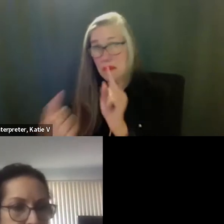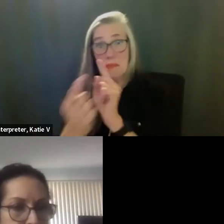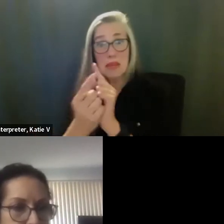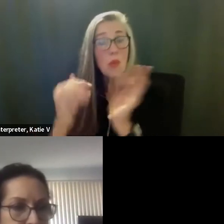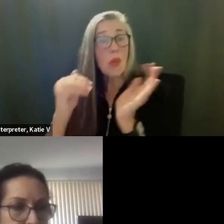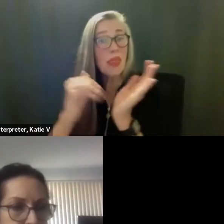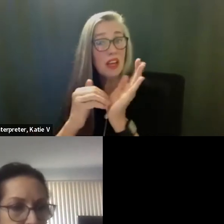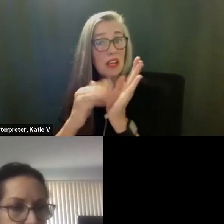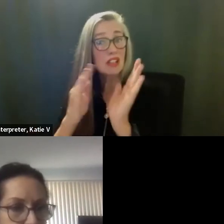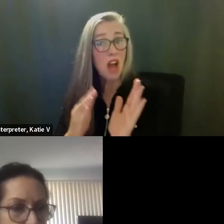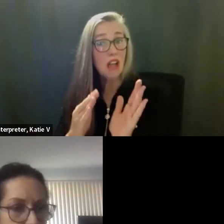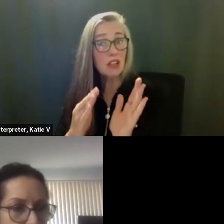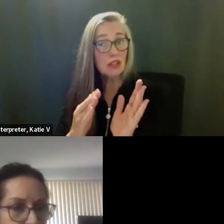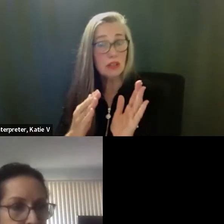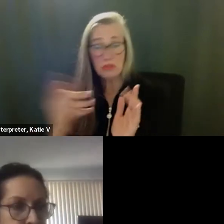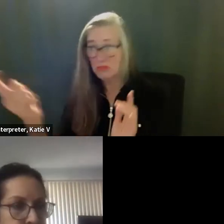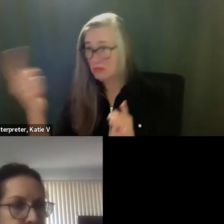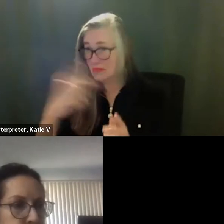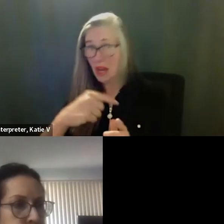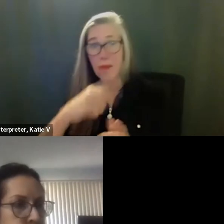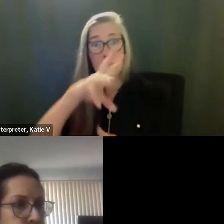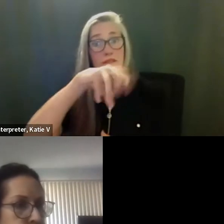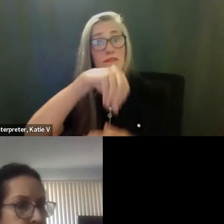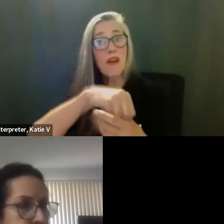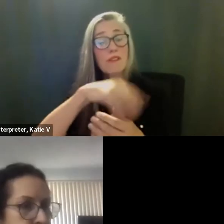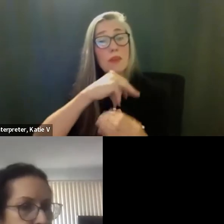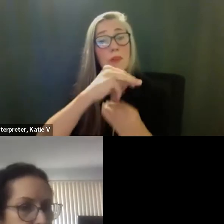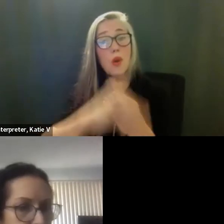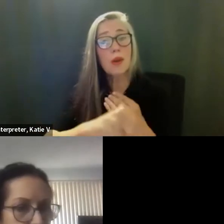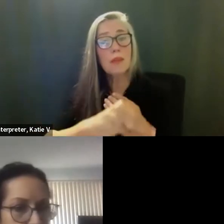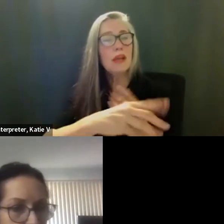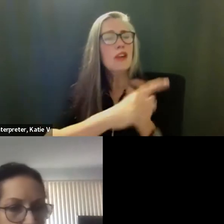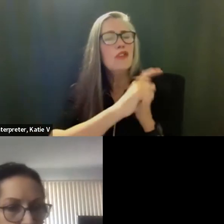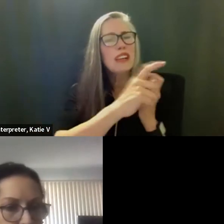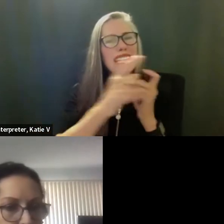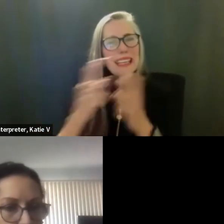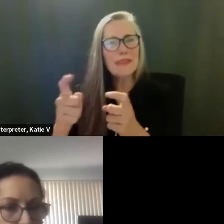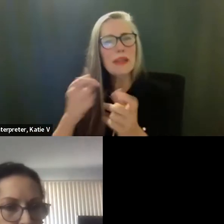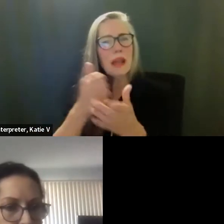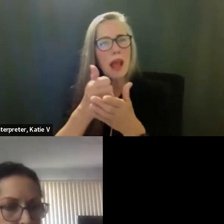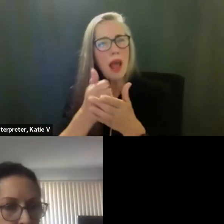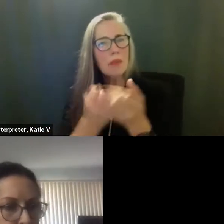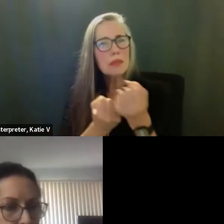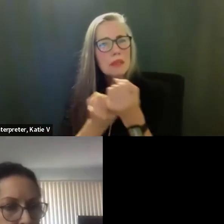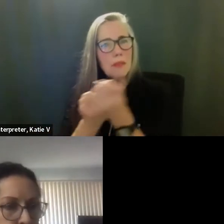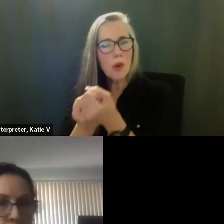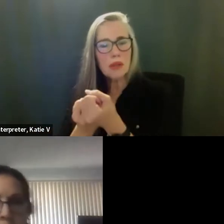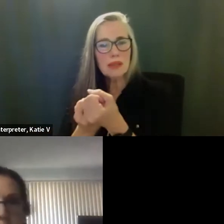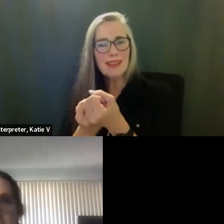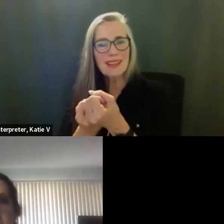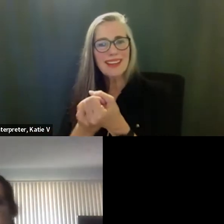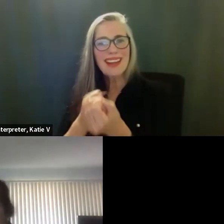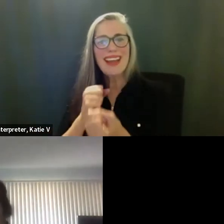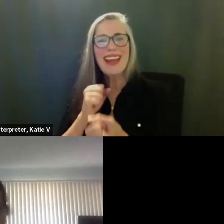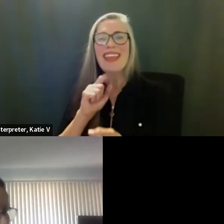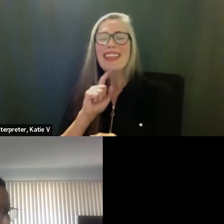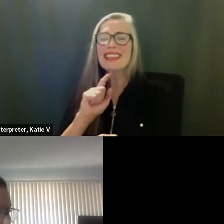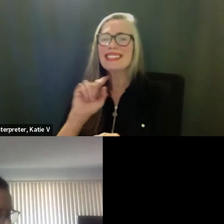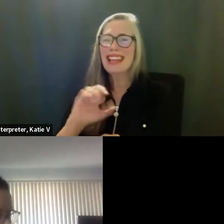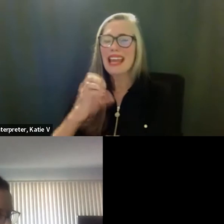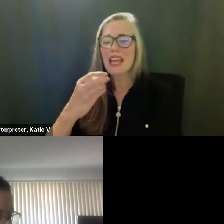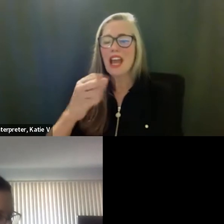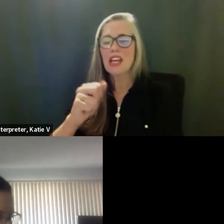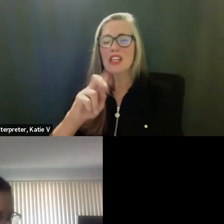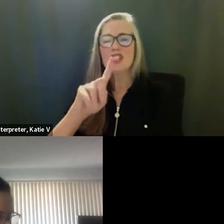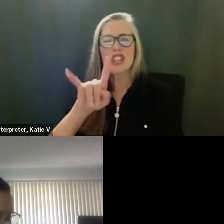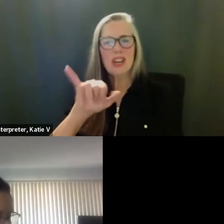know, there will be doctors who will be participating in this program. This is a very, um, inclusive charity, but I hate